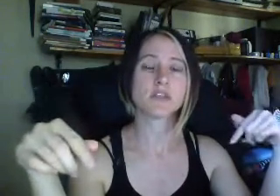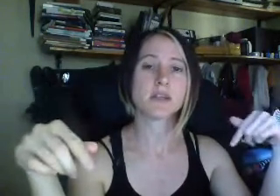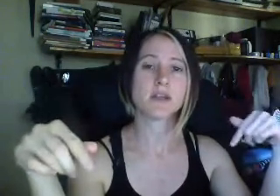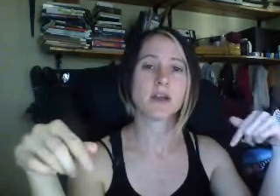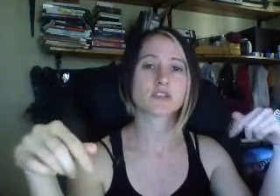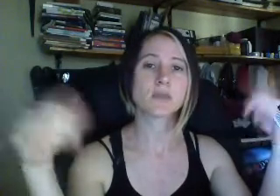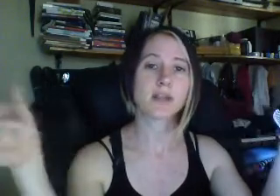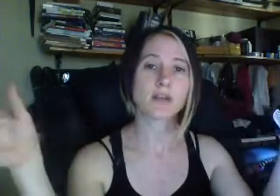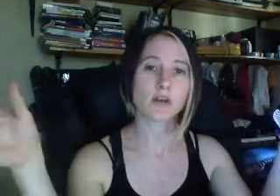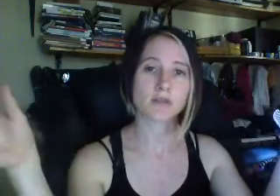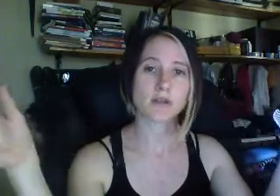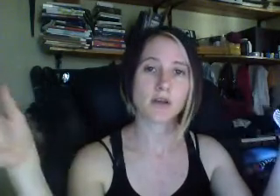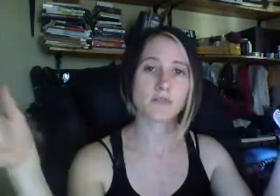she has to be naked half the time.